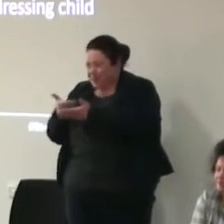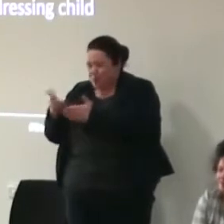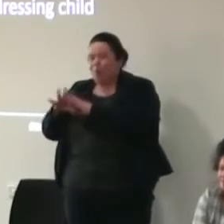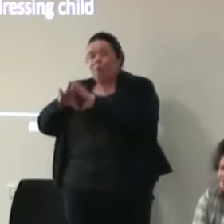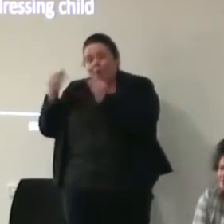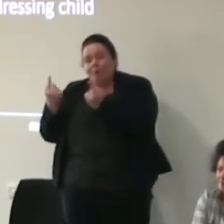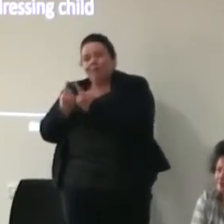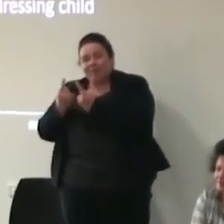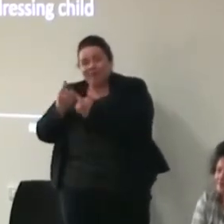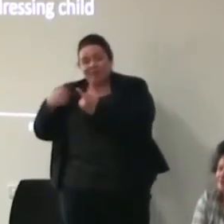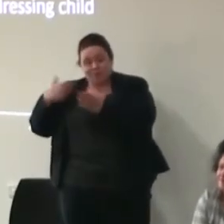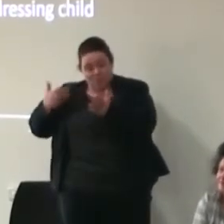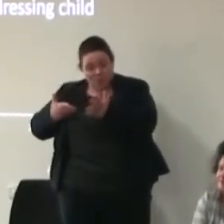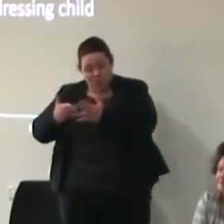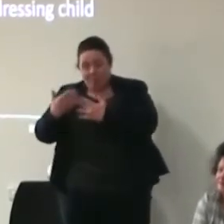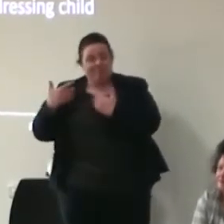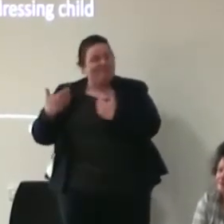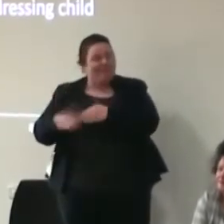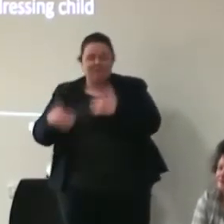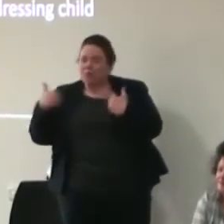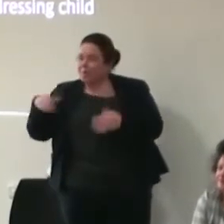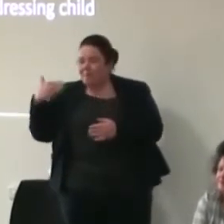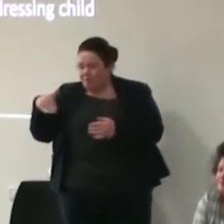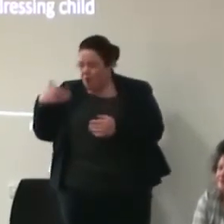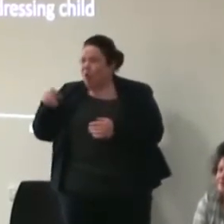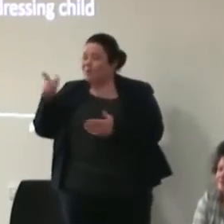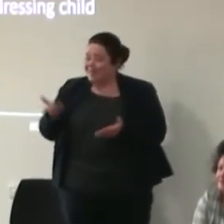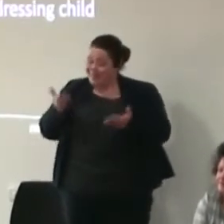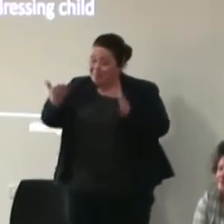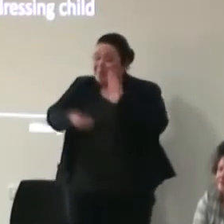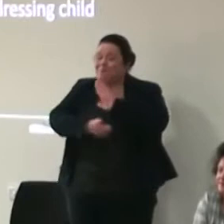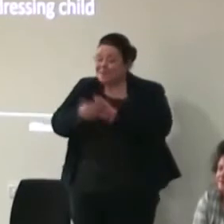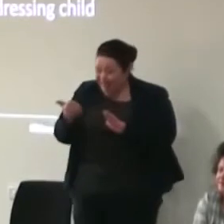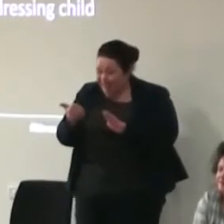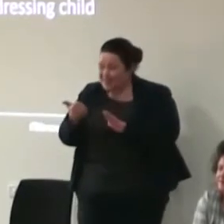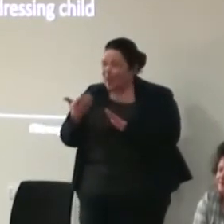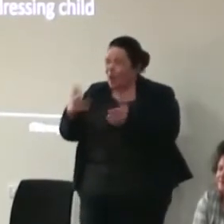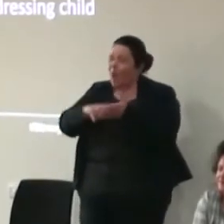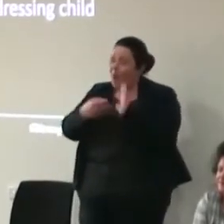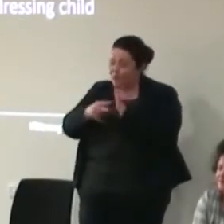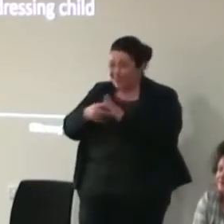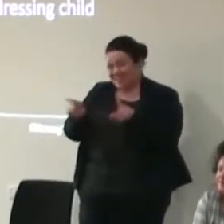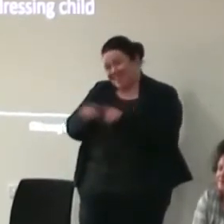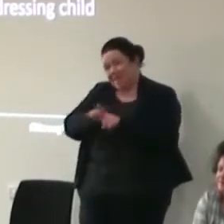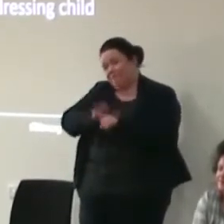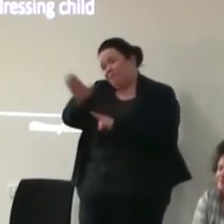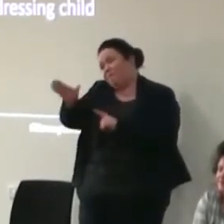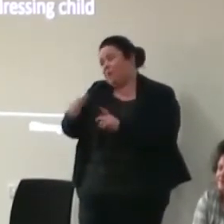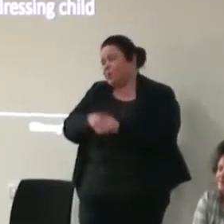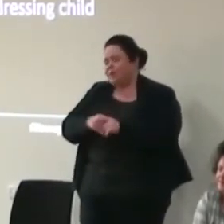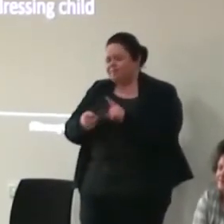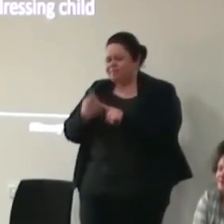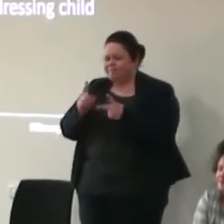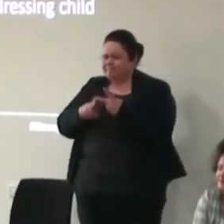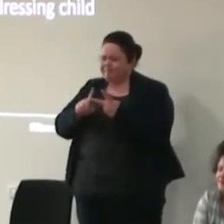that perhaps some of the youth workers we were working with hadn't done before so giving them those skills enable them as organizations to do those things in the future and then another